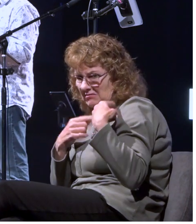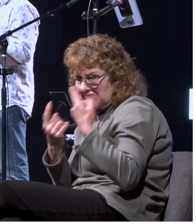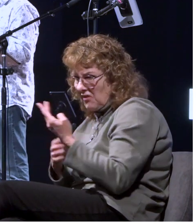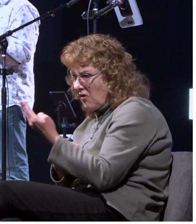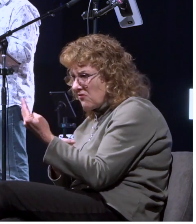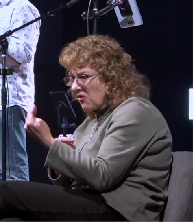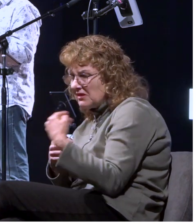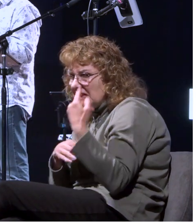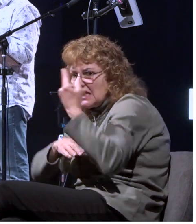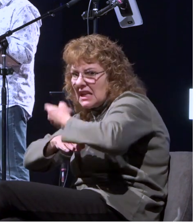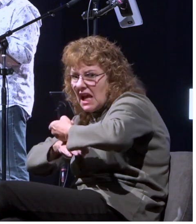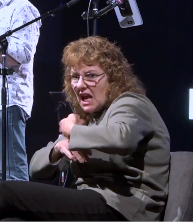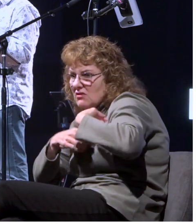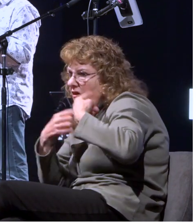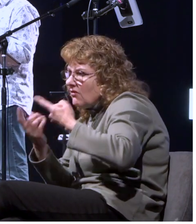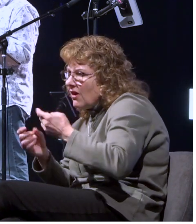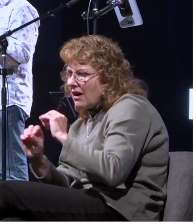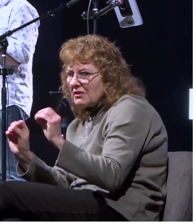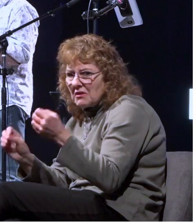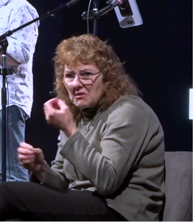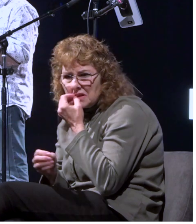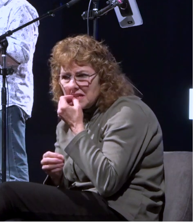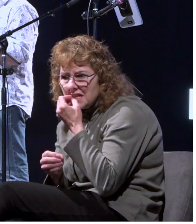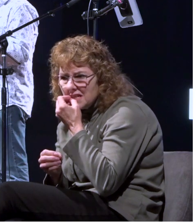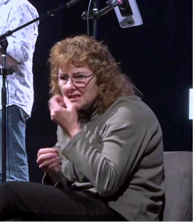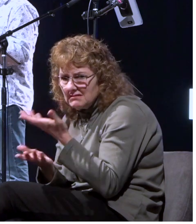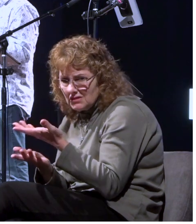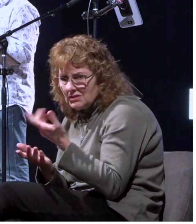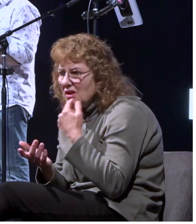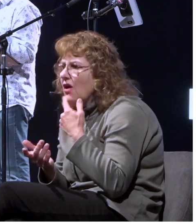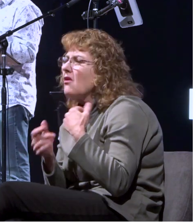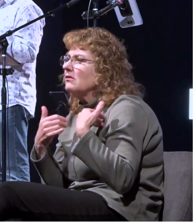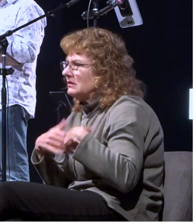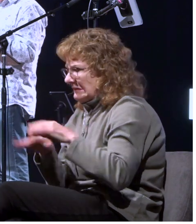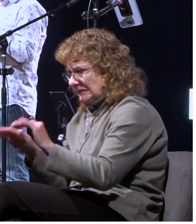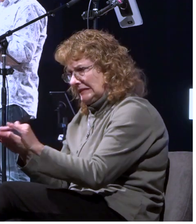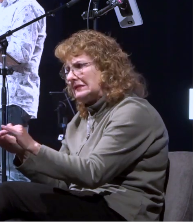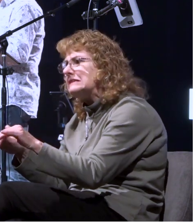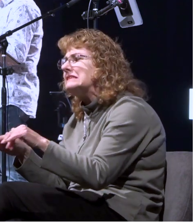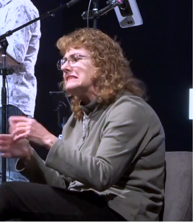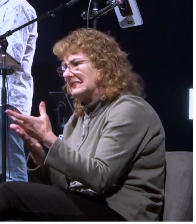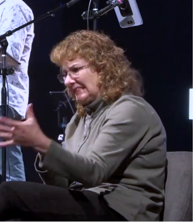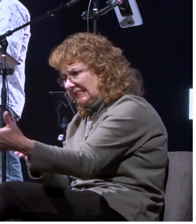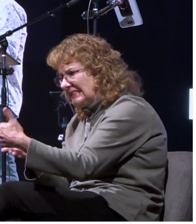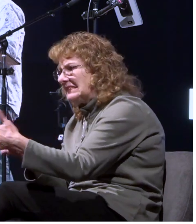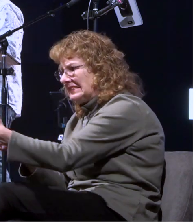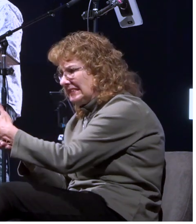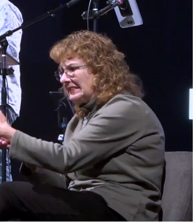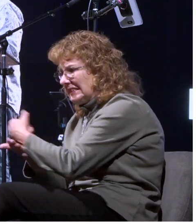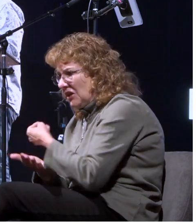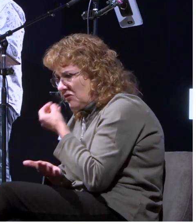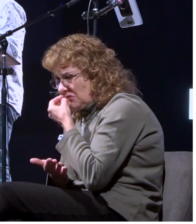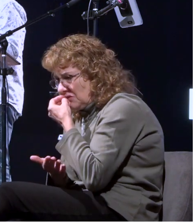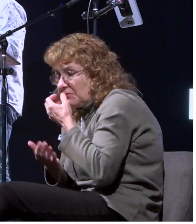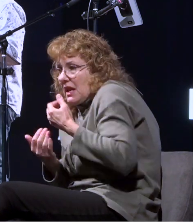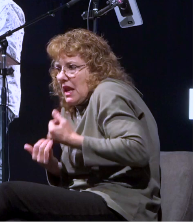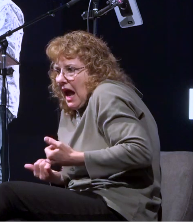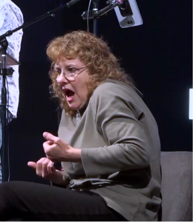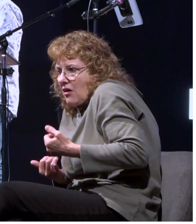and continued without food and eaten nothing therefore i urge you to take nourishment for this is for your survival since